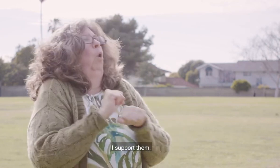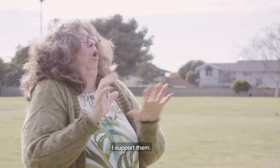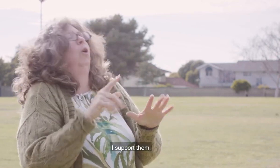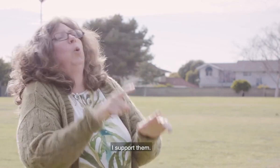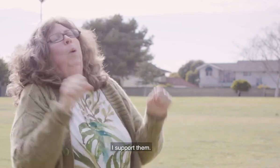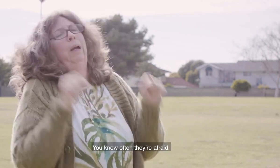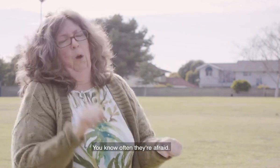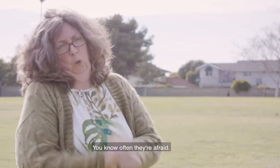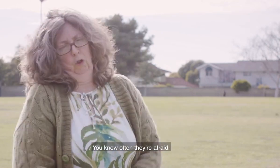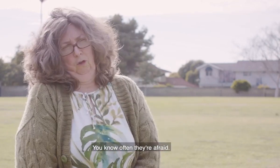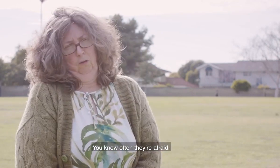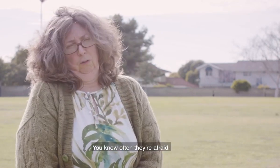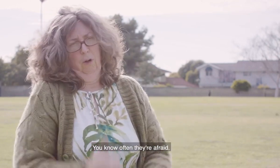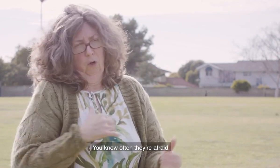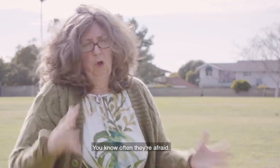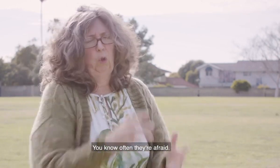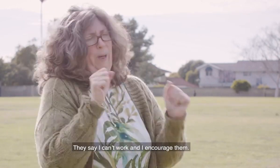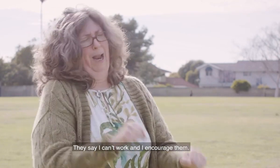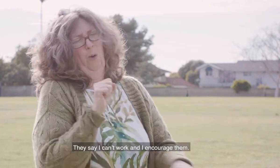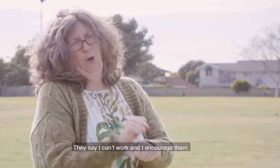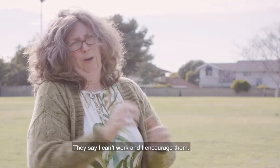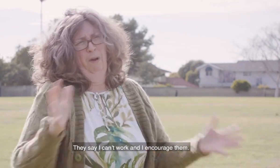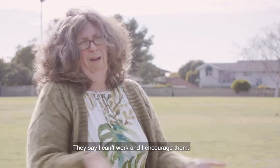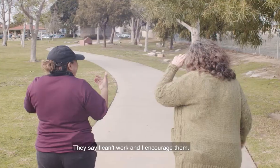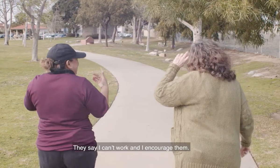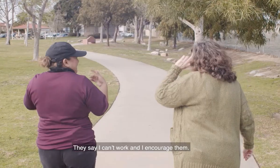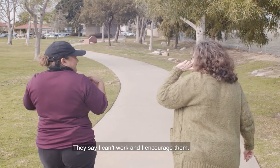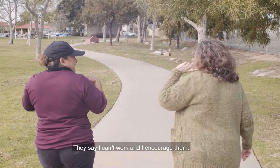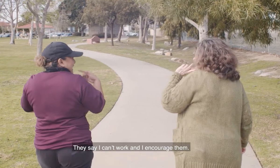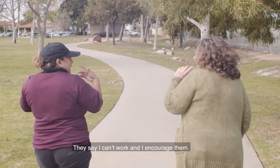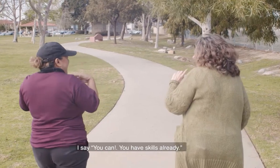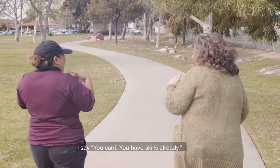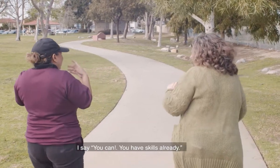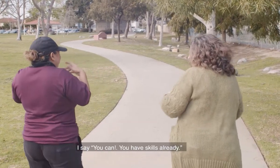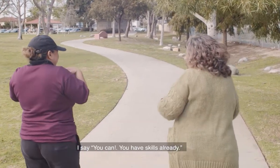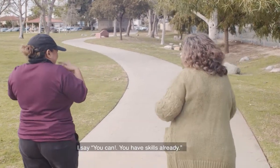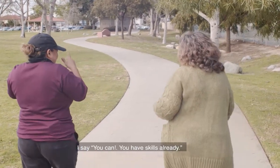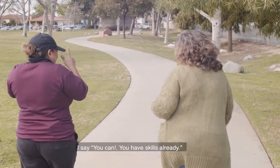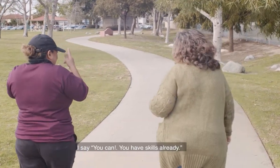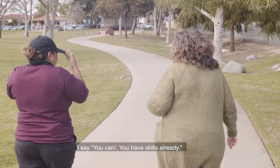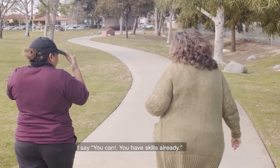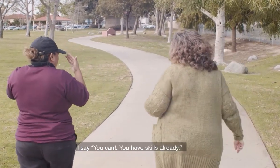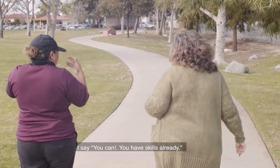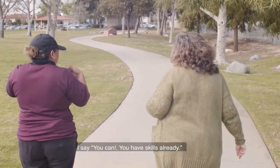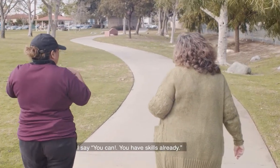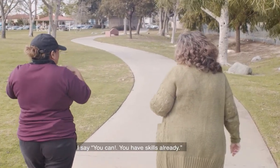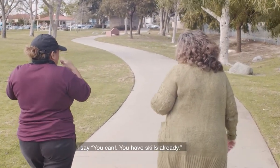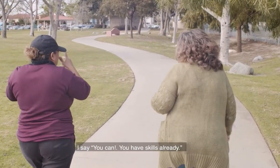them. You know, often they're afraid. They say, I can't work. And I encourage them. I say, you can. You have skills